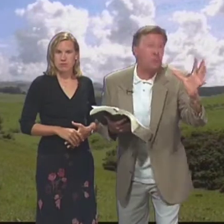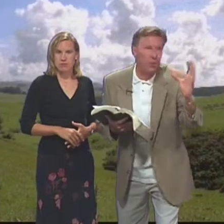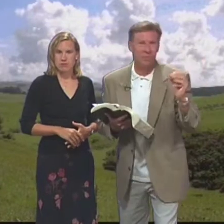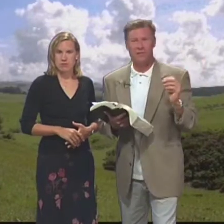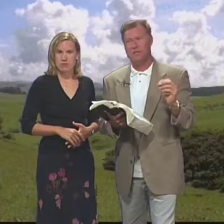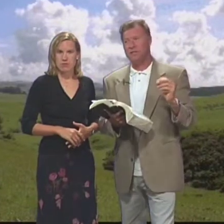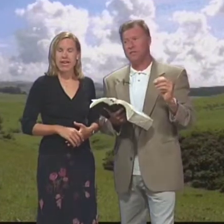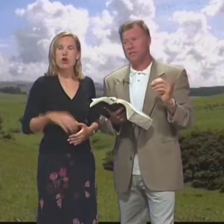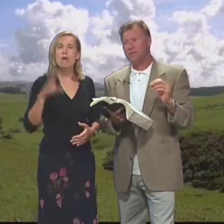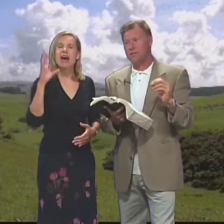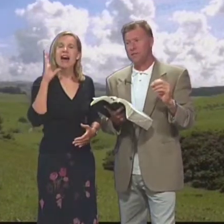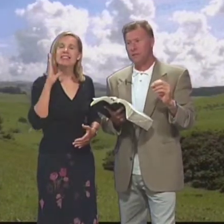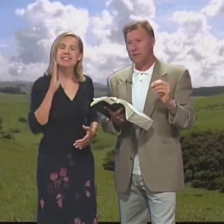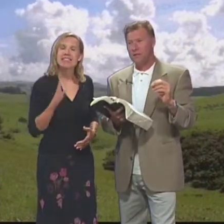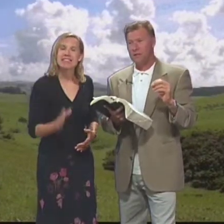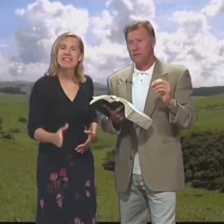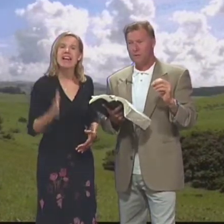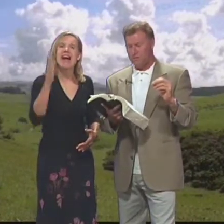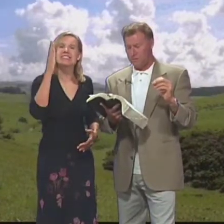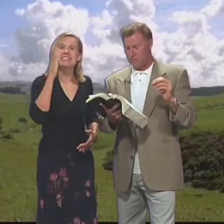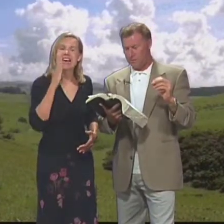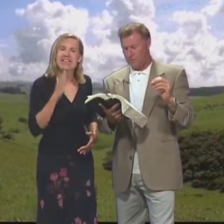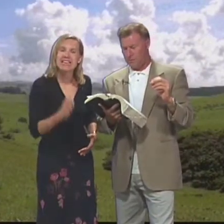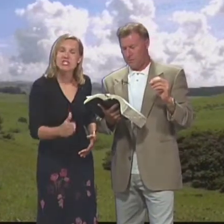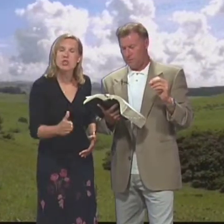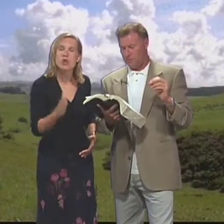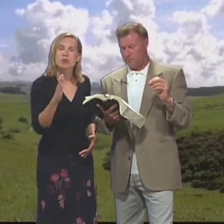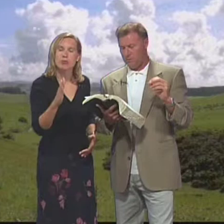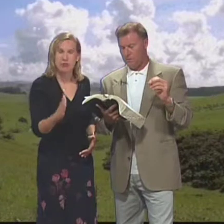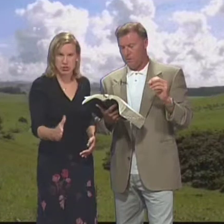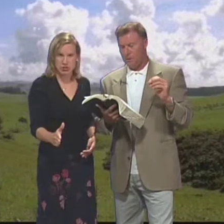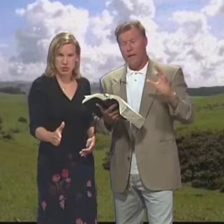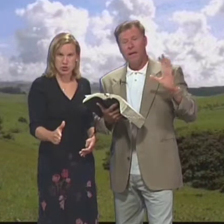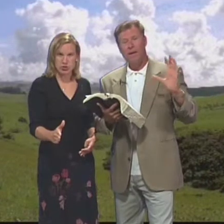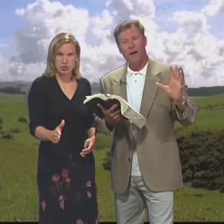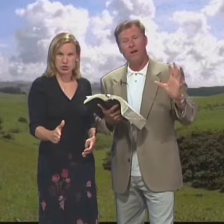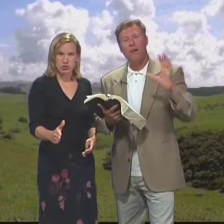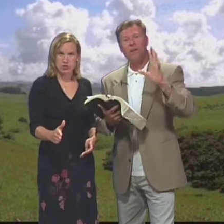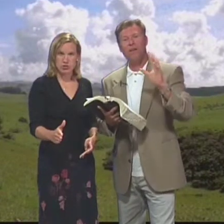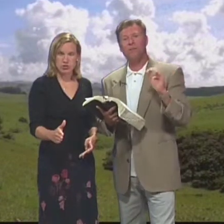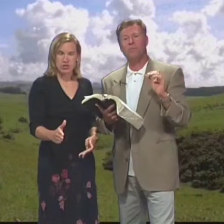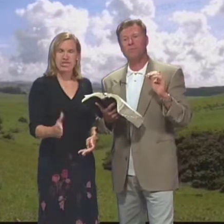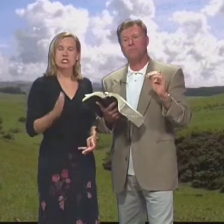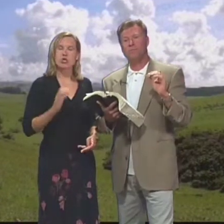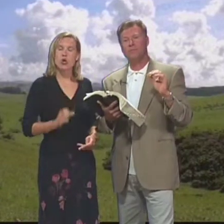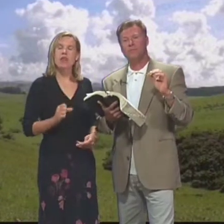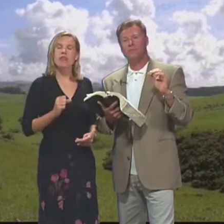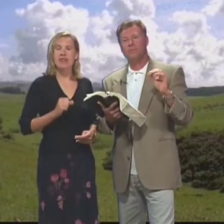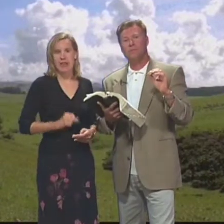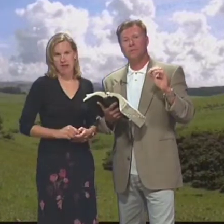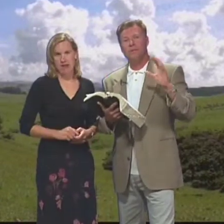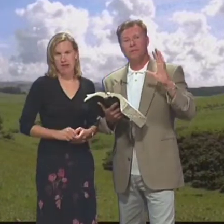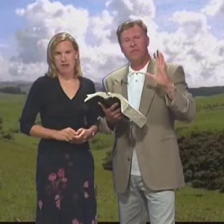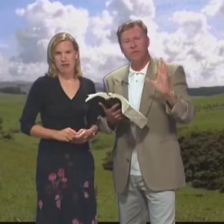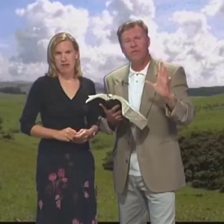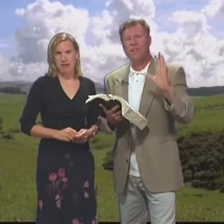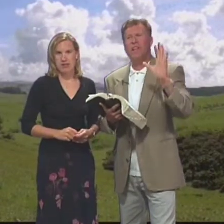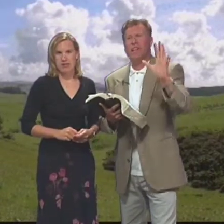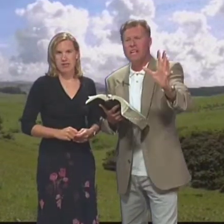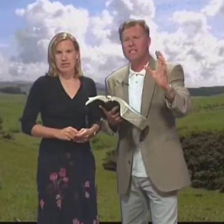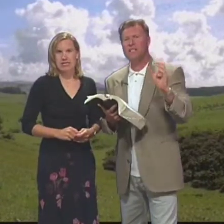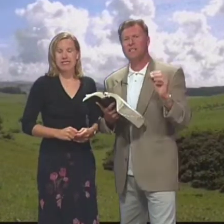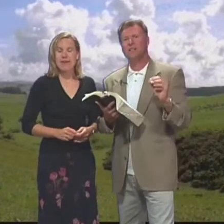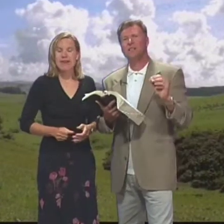those purposes Y él nos va a dirigir Hacia esos propósitos That are of him Que son de él See